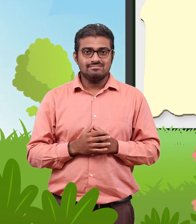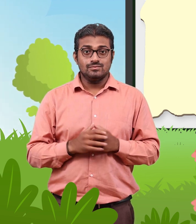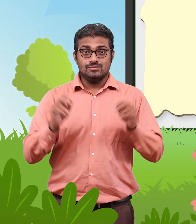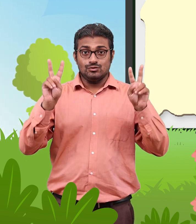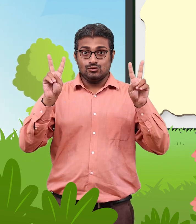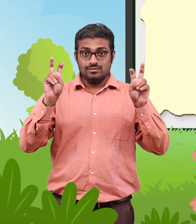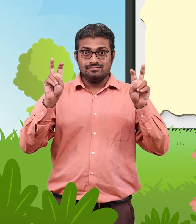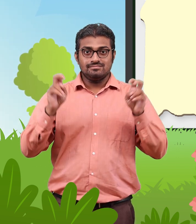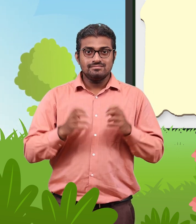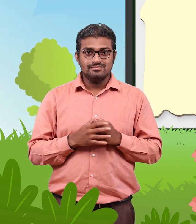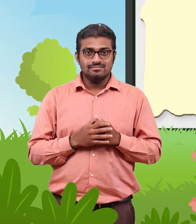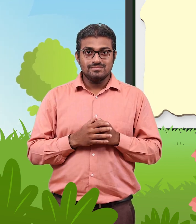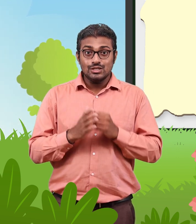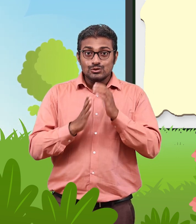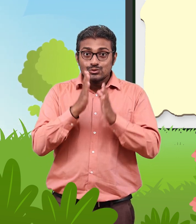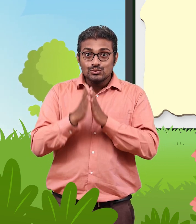Chuk Chuk goes our train.